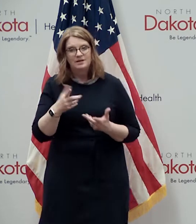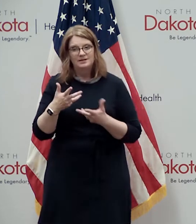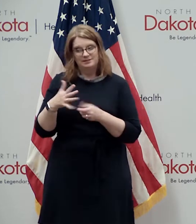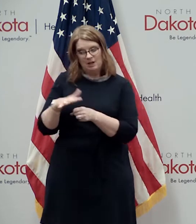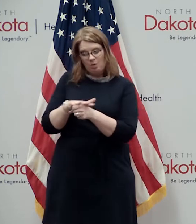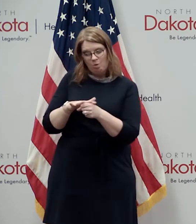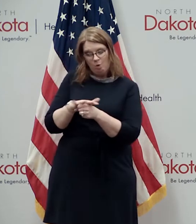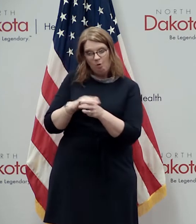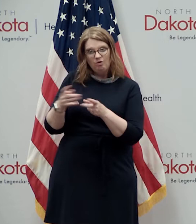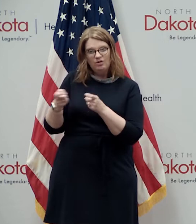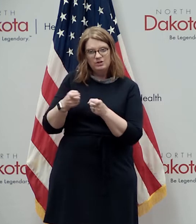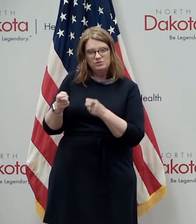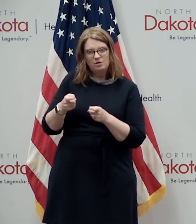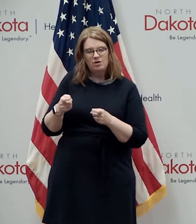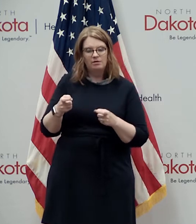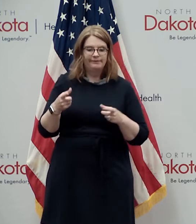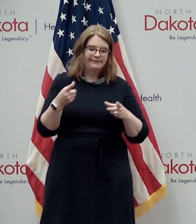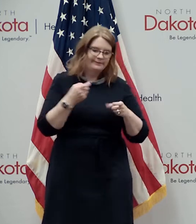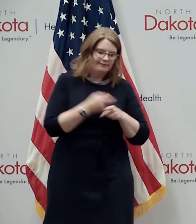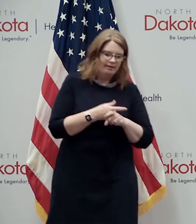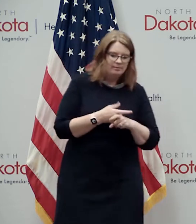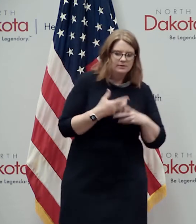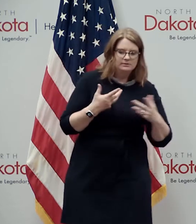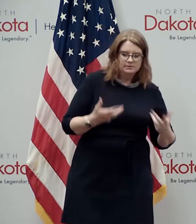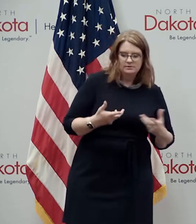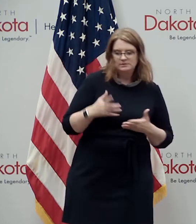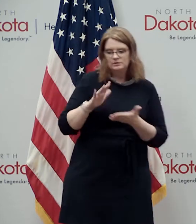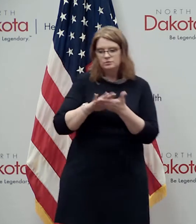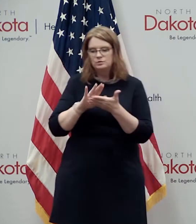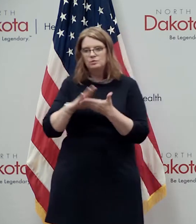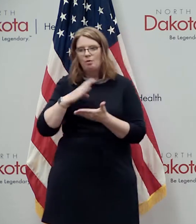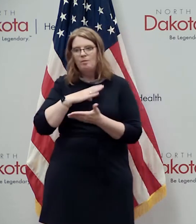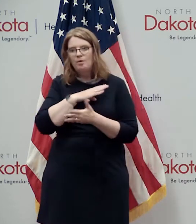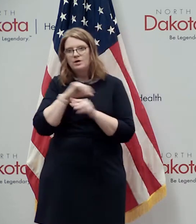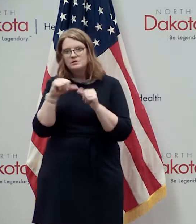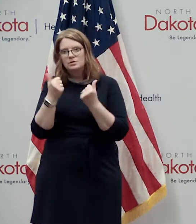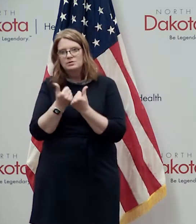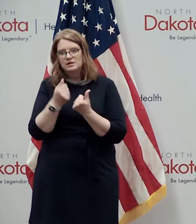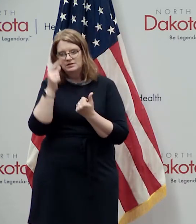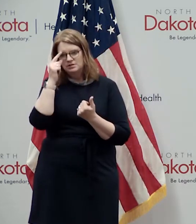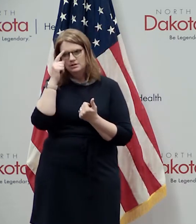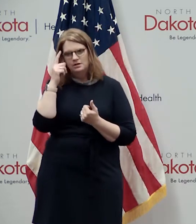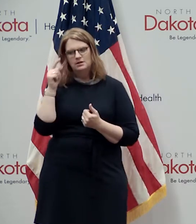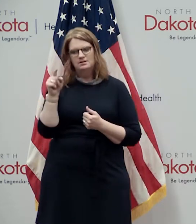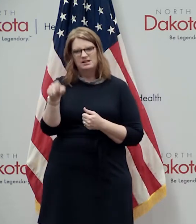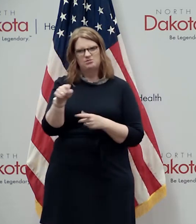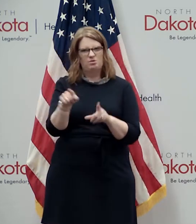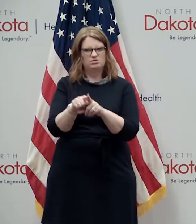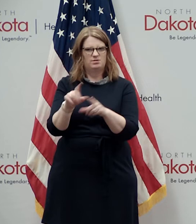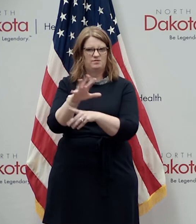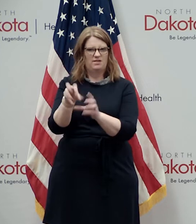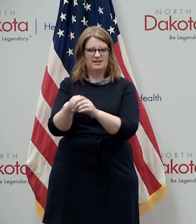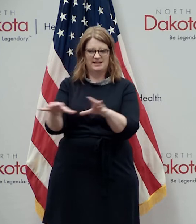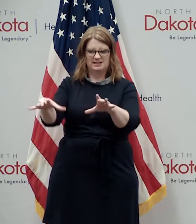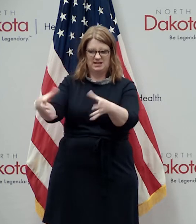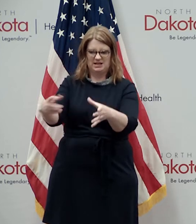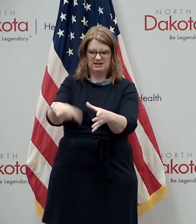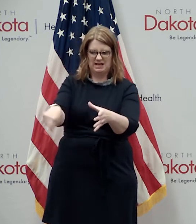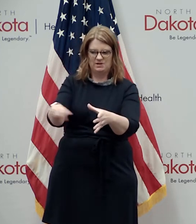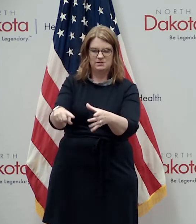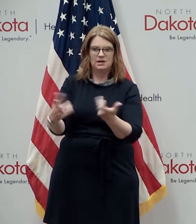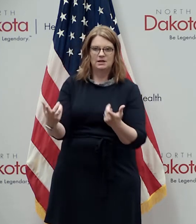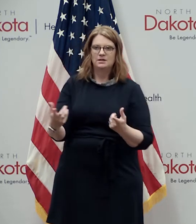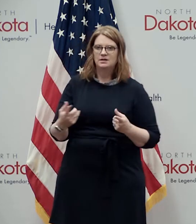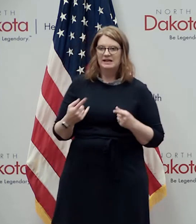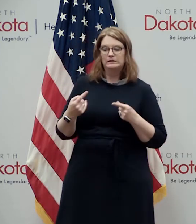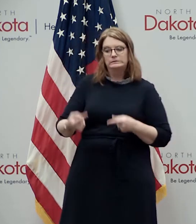because you got all the school boards uh which again school board association also represented on the coordinating council uh those are it's a challenging thing but